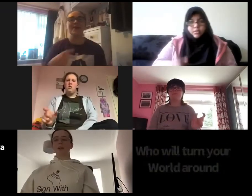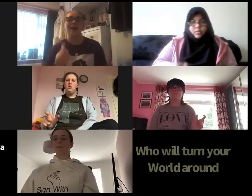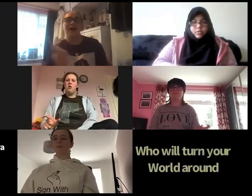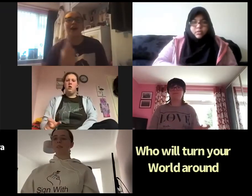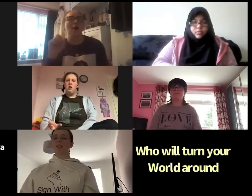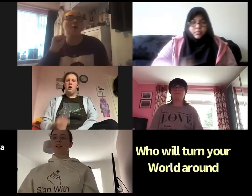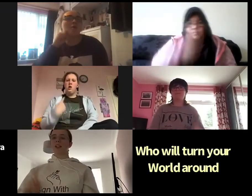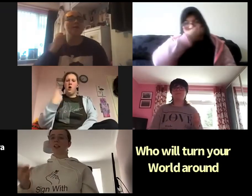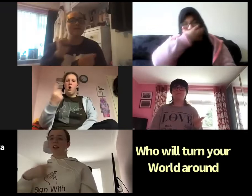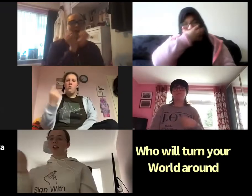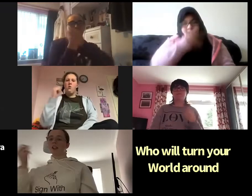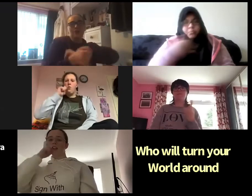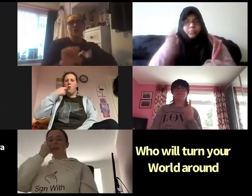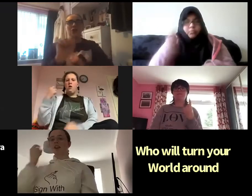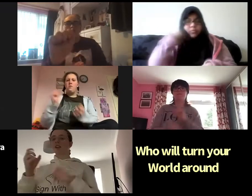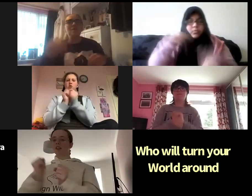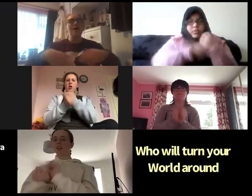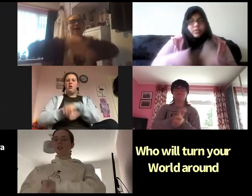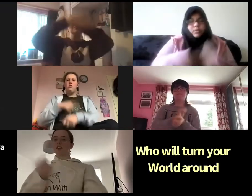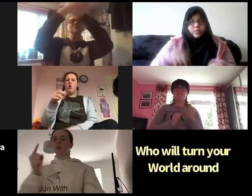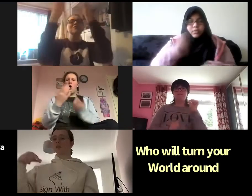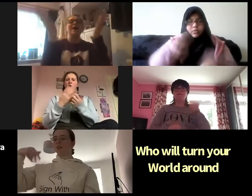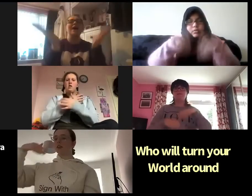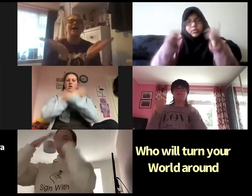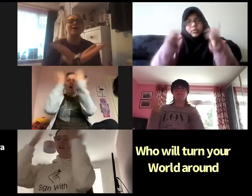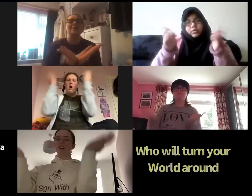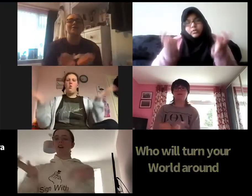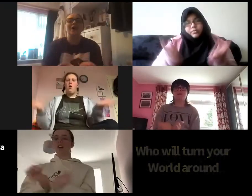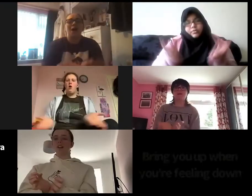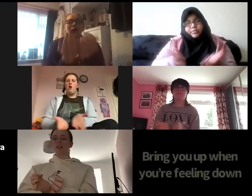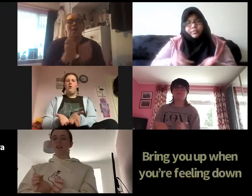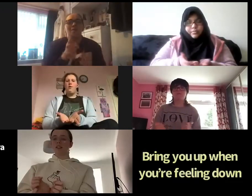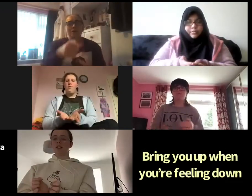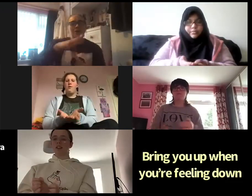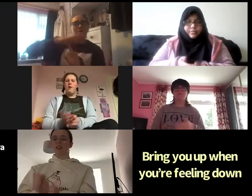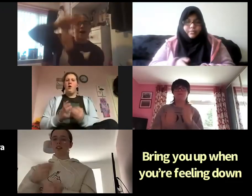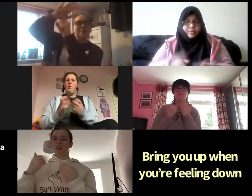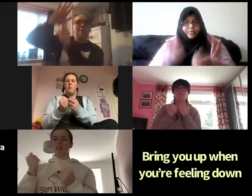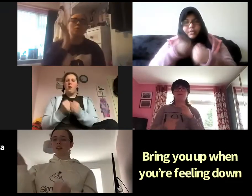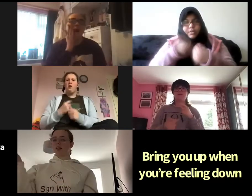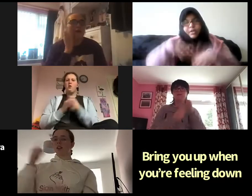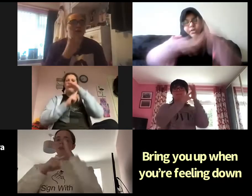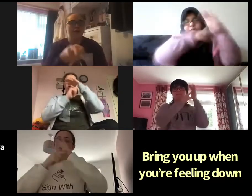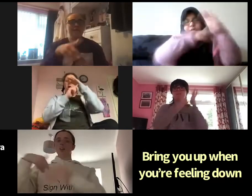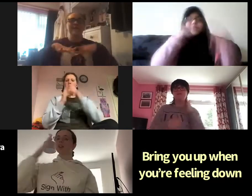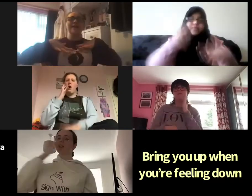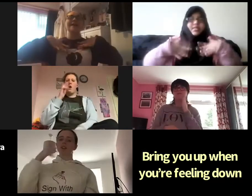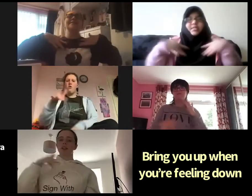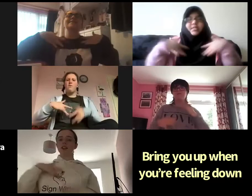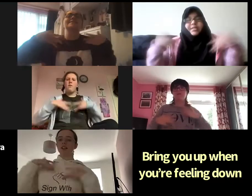Who will turn your world around Bring you up when you're feeling down